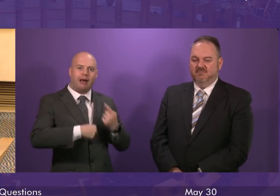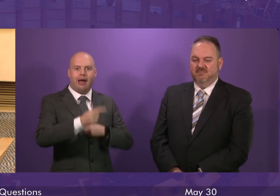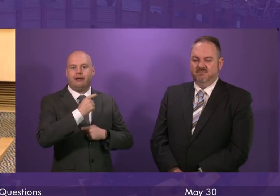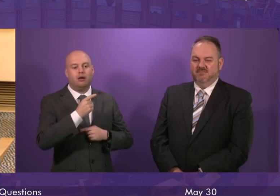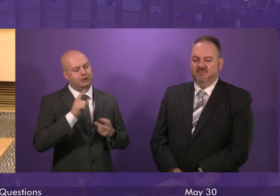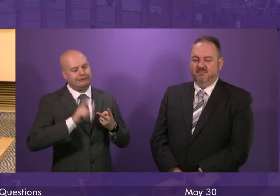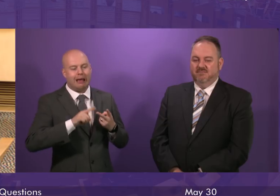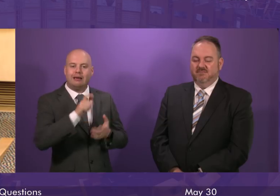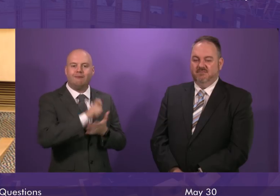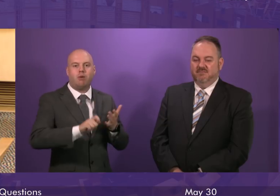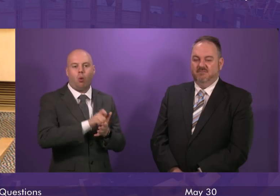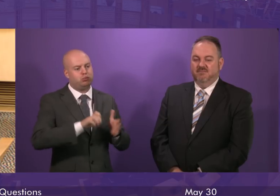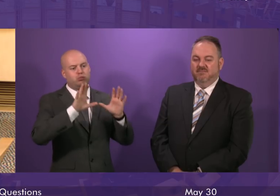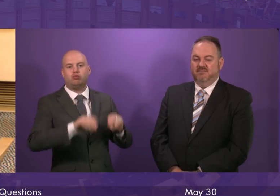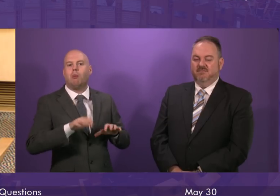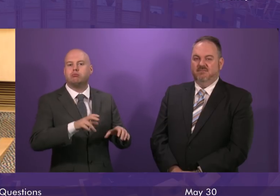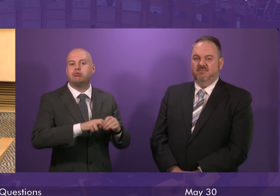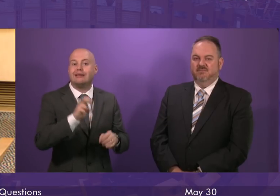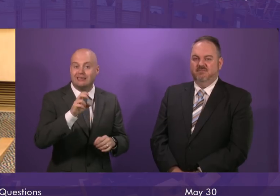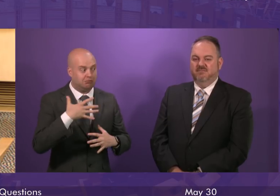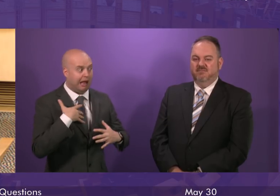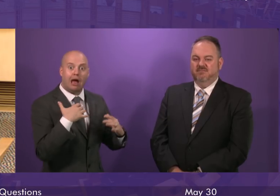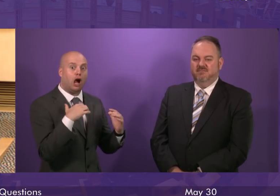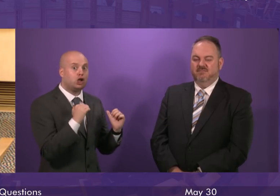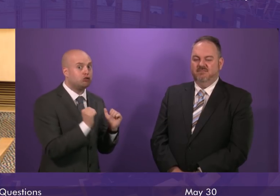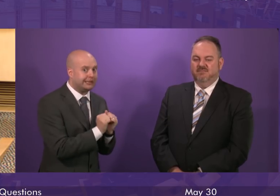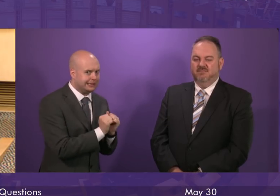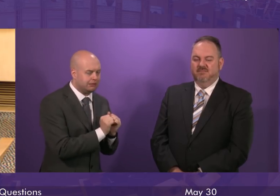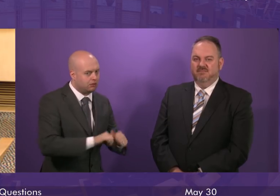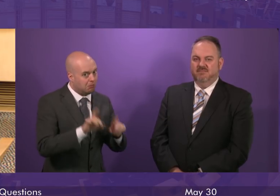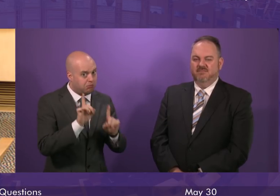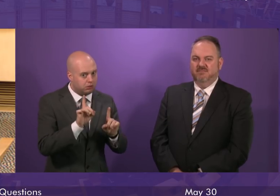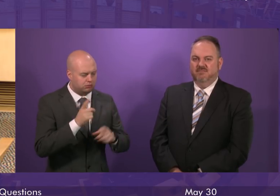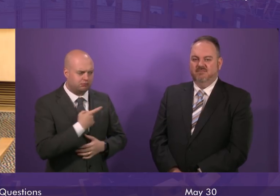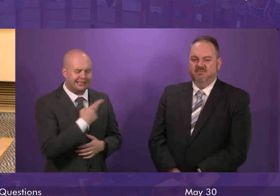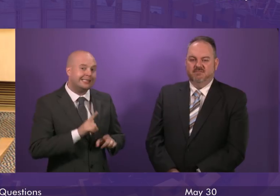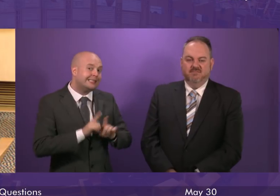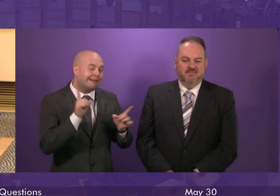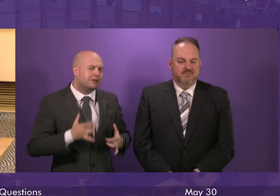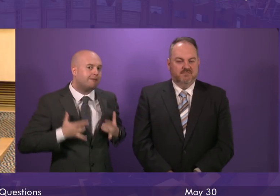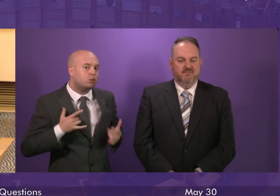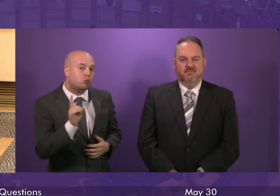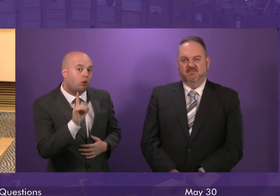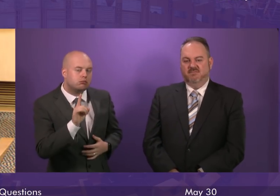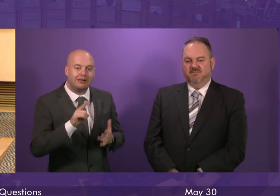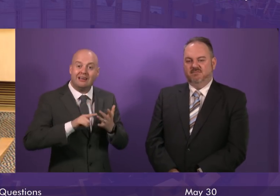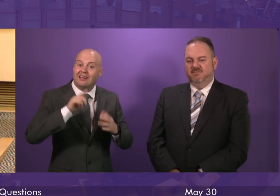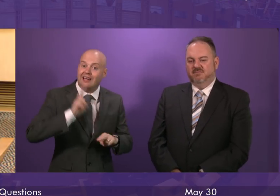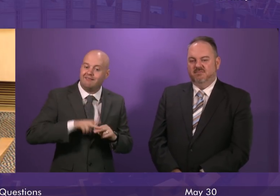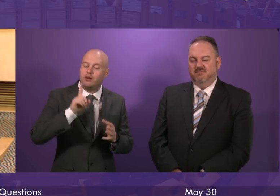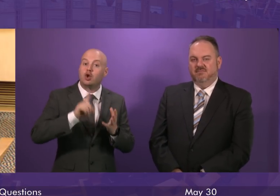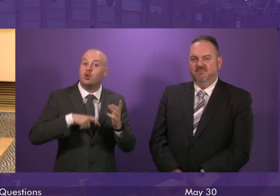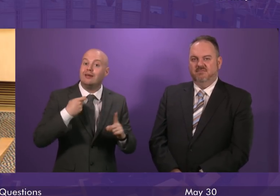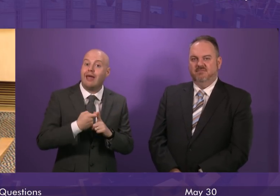second referendum I agree with that as well. But here's where we differ. He thinks that if the UK doesn't take the option of